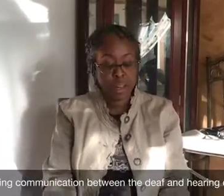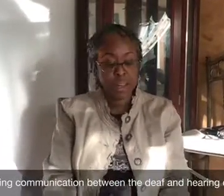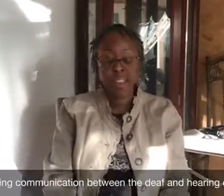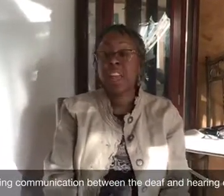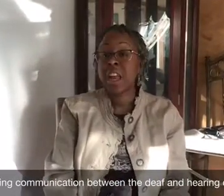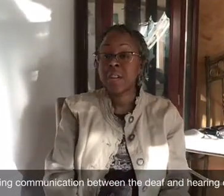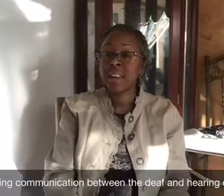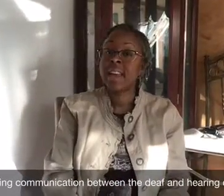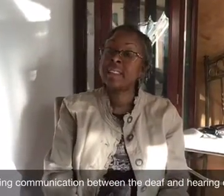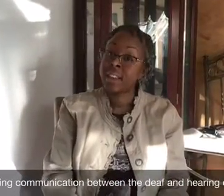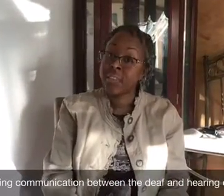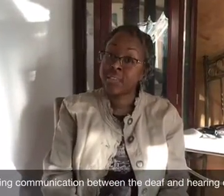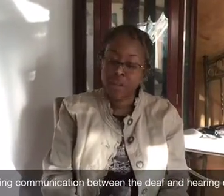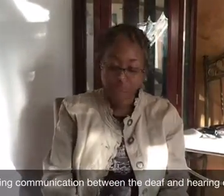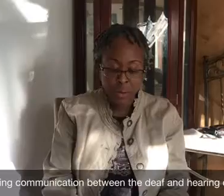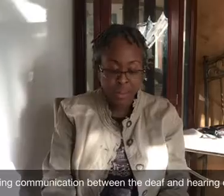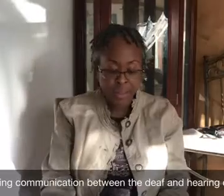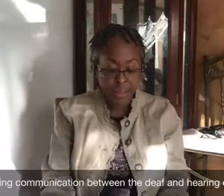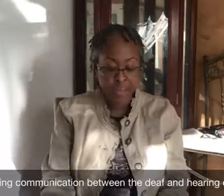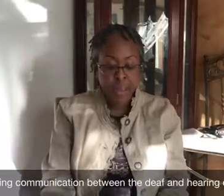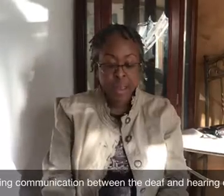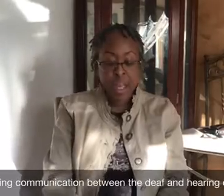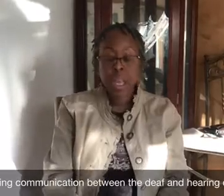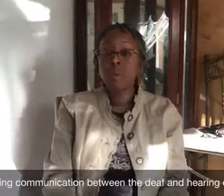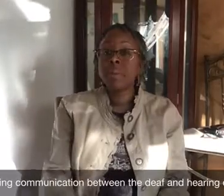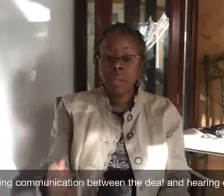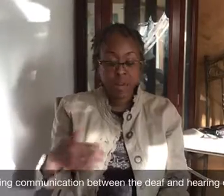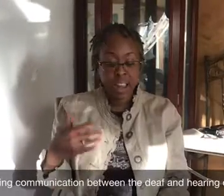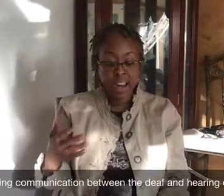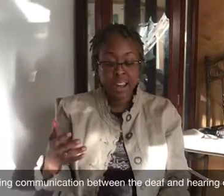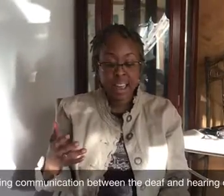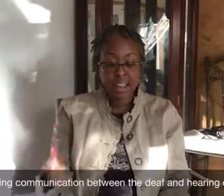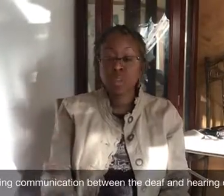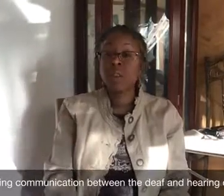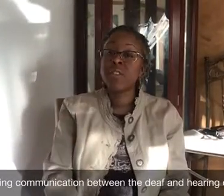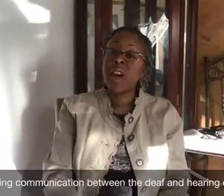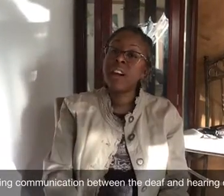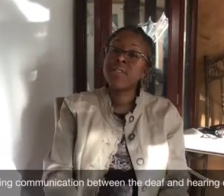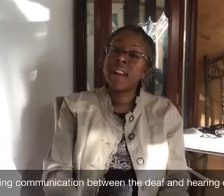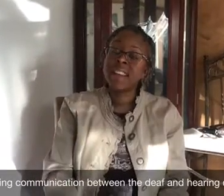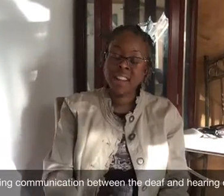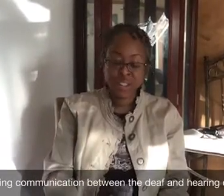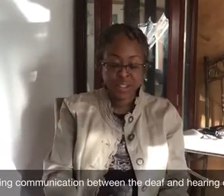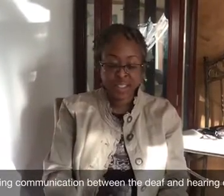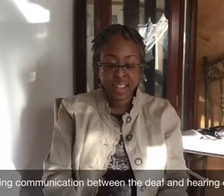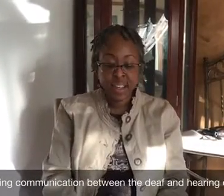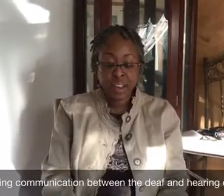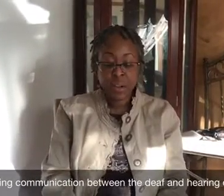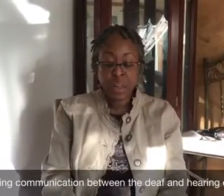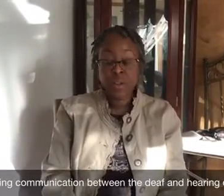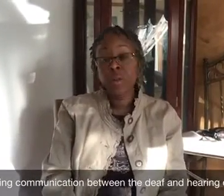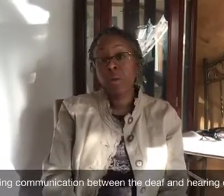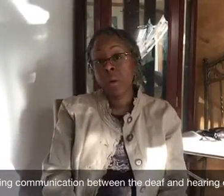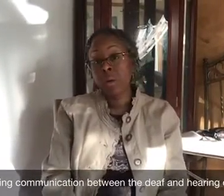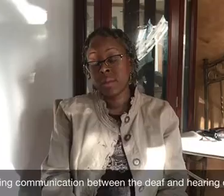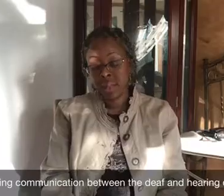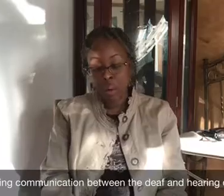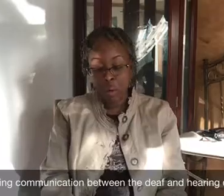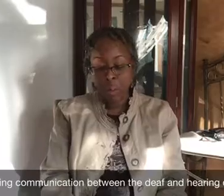the Hearing and Deaf Community. It will be located at 25900 Greenfield Road in Oak